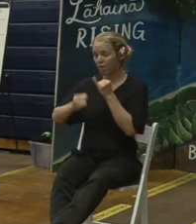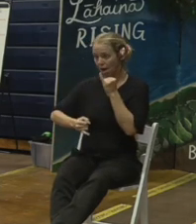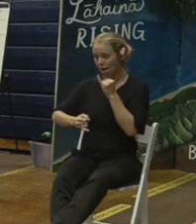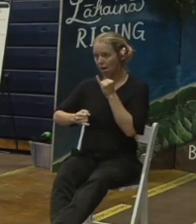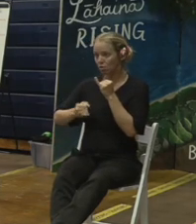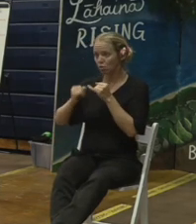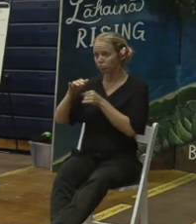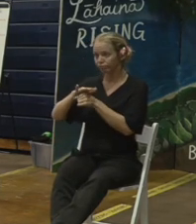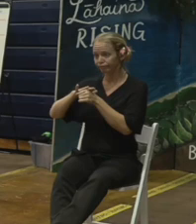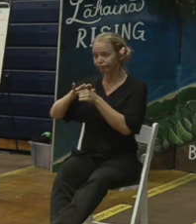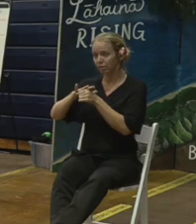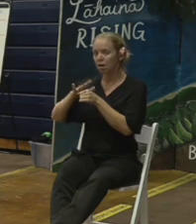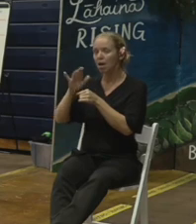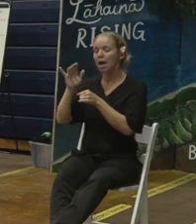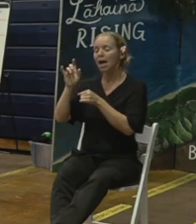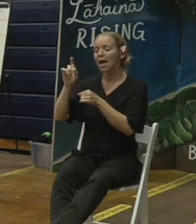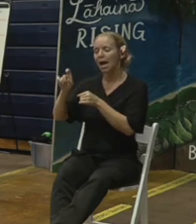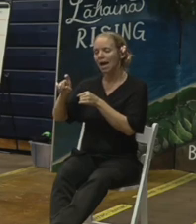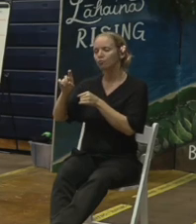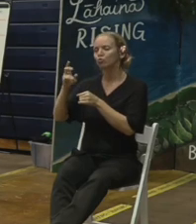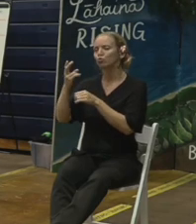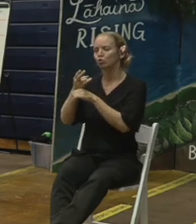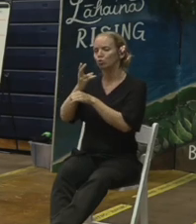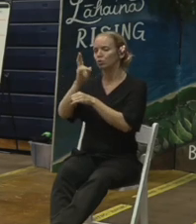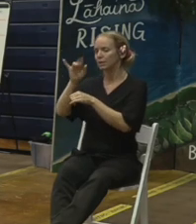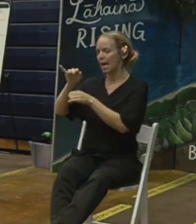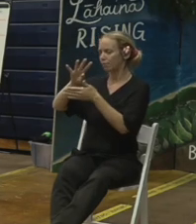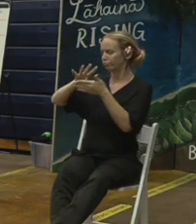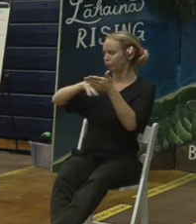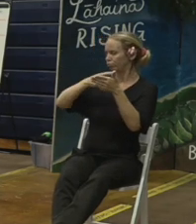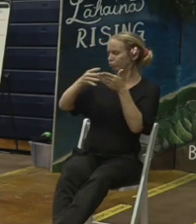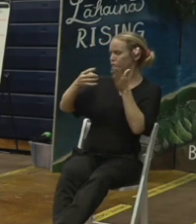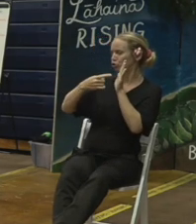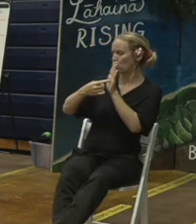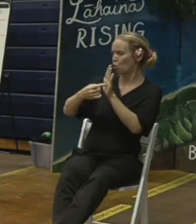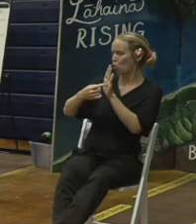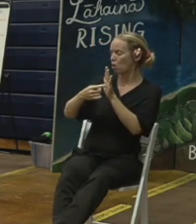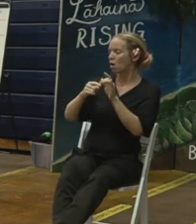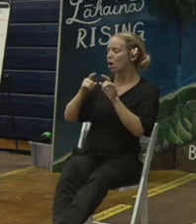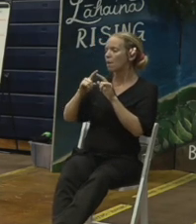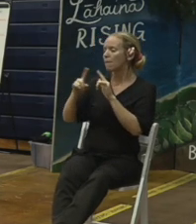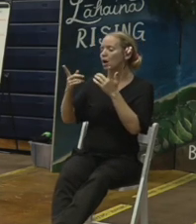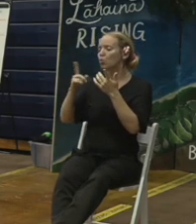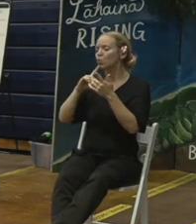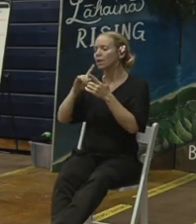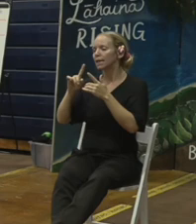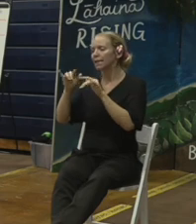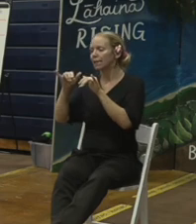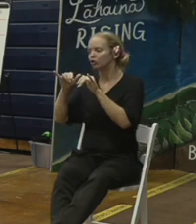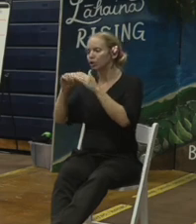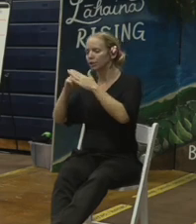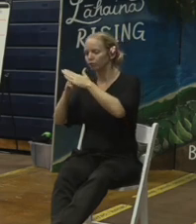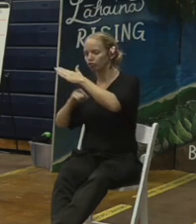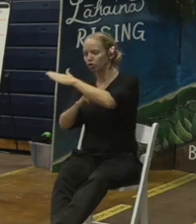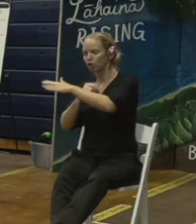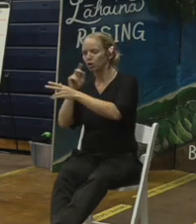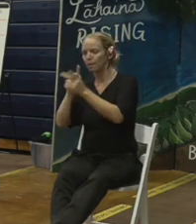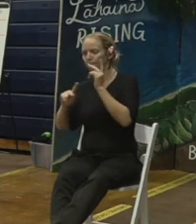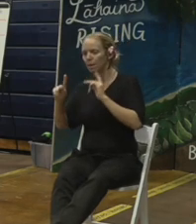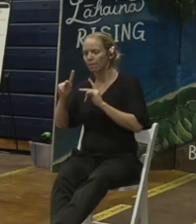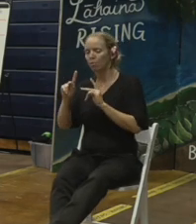also mentioned that's not the only criteria we as infrastructure people can only speak on infrastructure